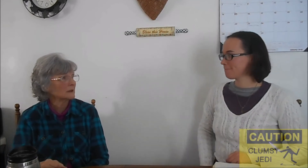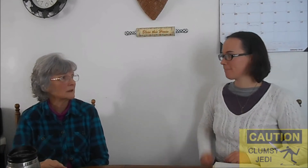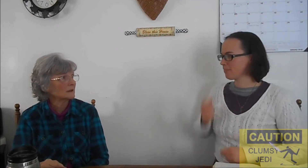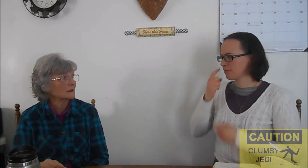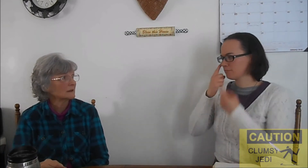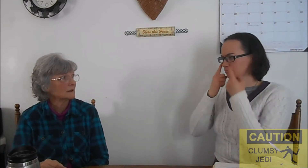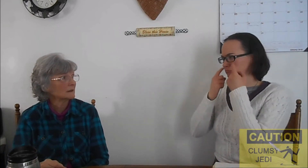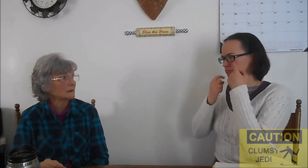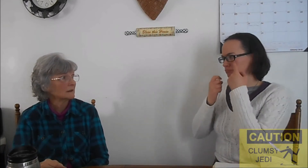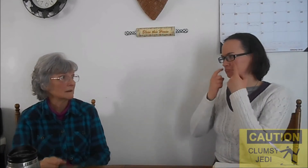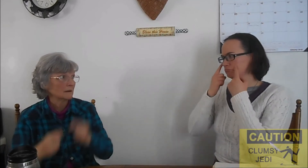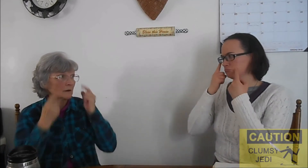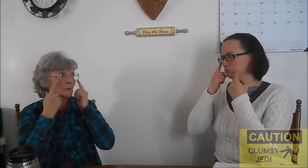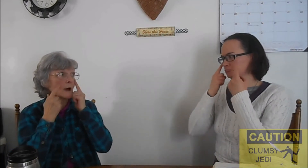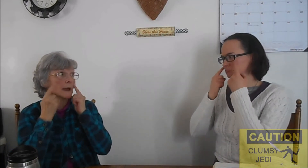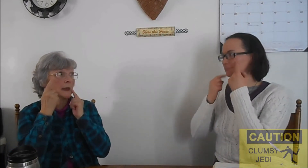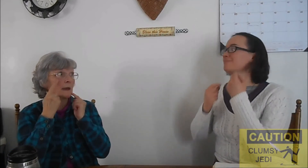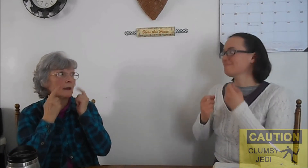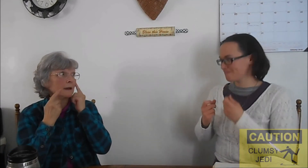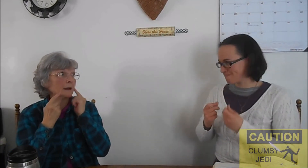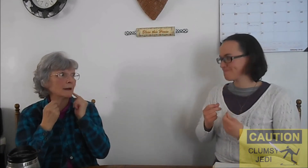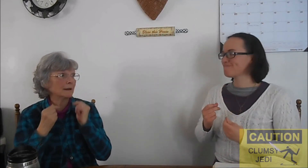All right. All right. Mm-hmm.